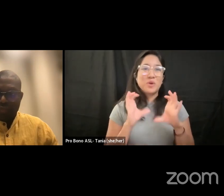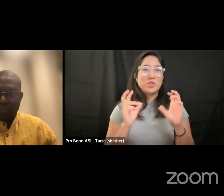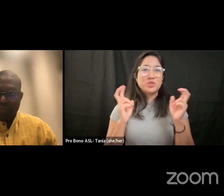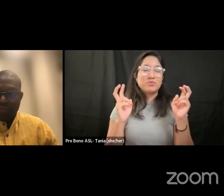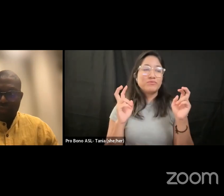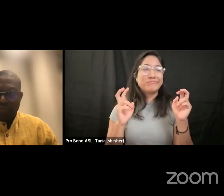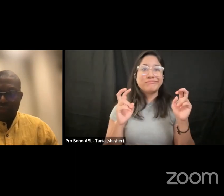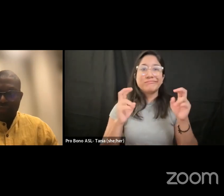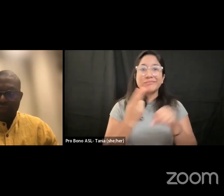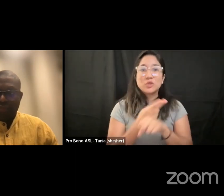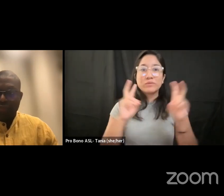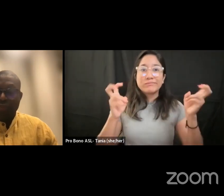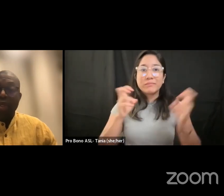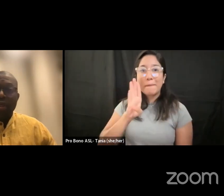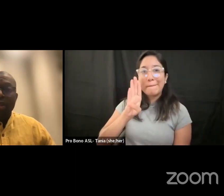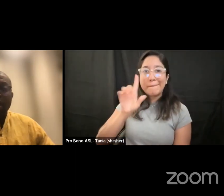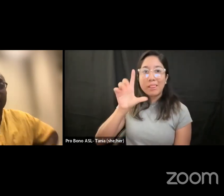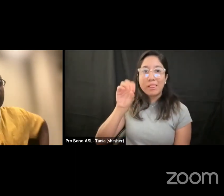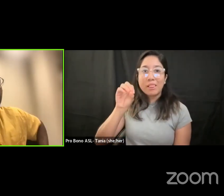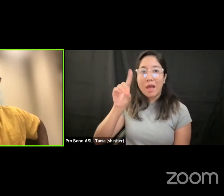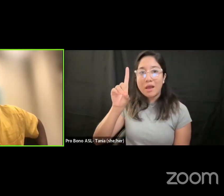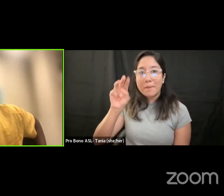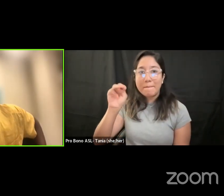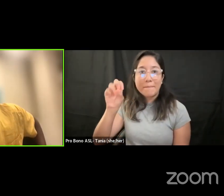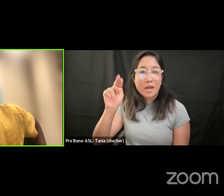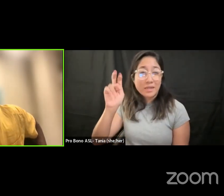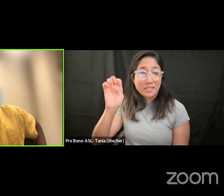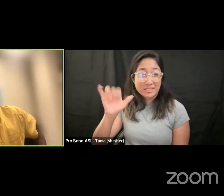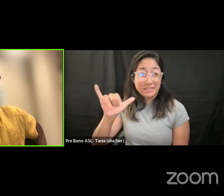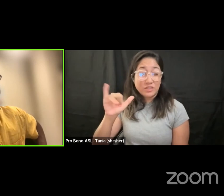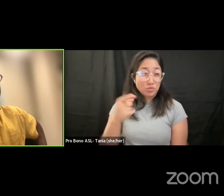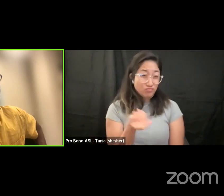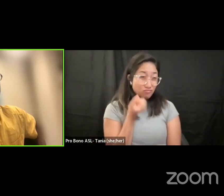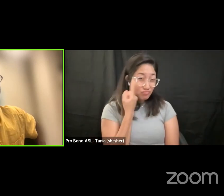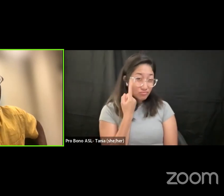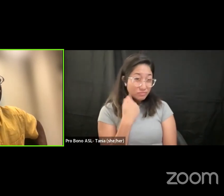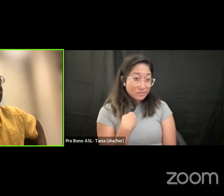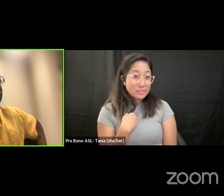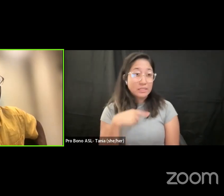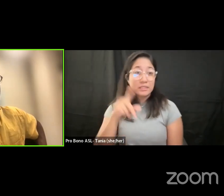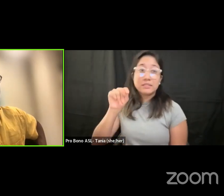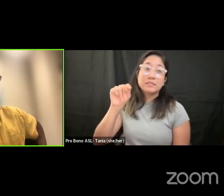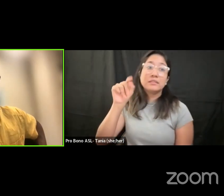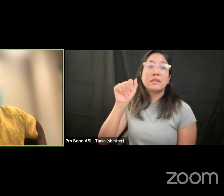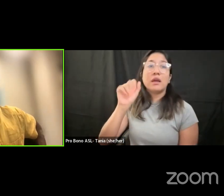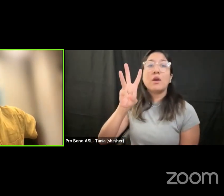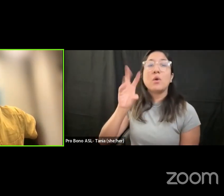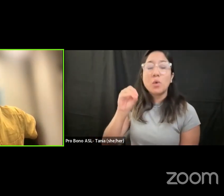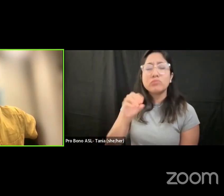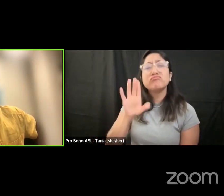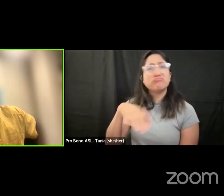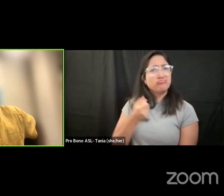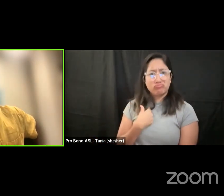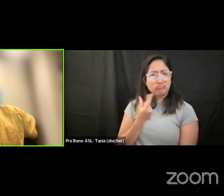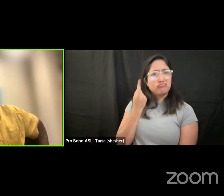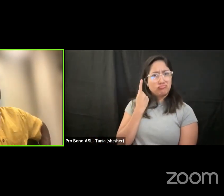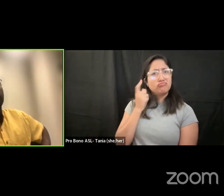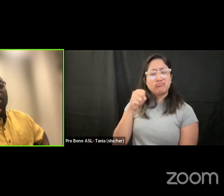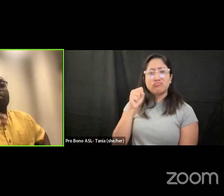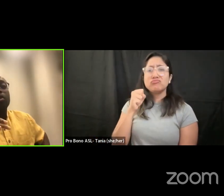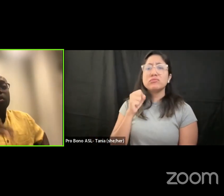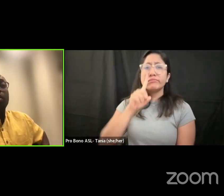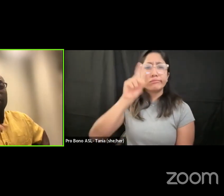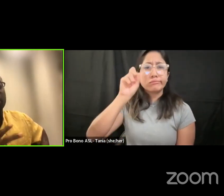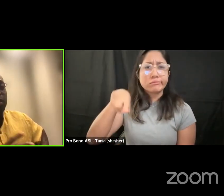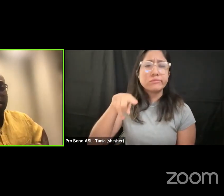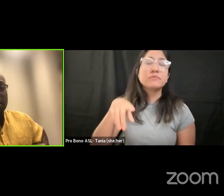sense but like you get my drift i think yeah i know i i hear what you're saying and maybe a follow-up to that question again um and